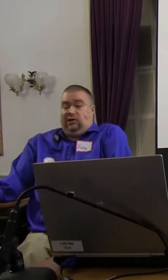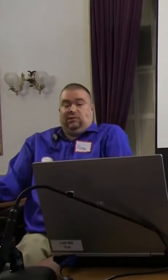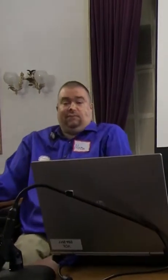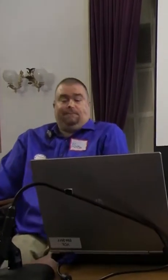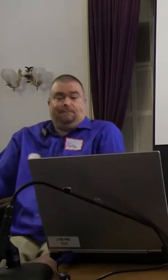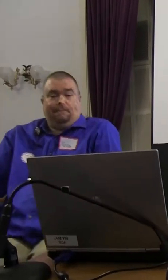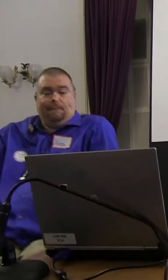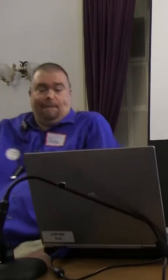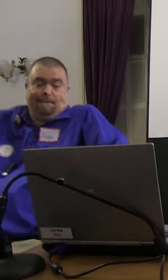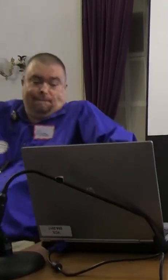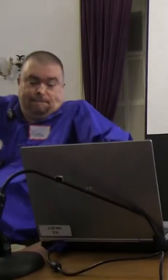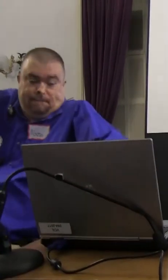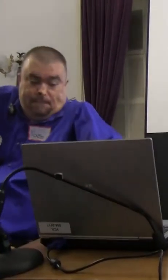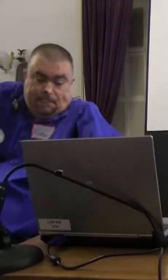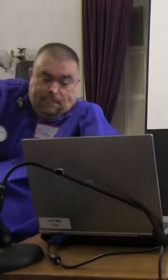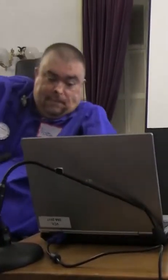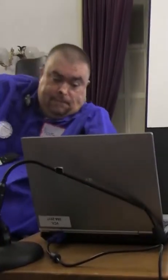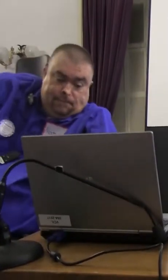for activities.